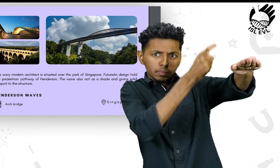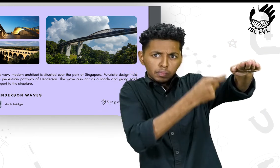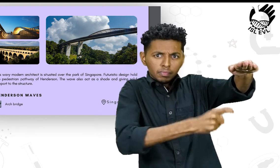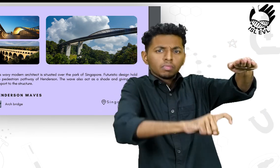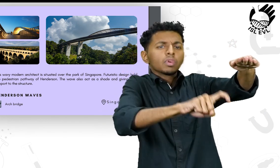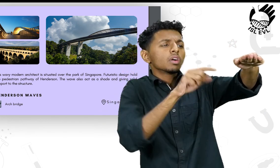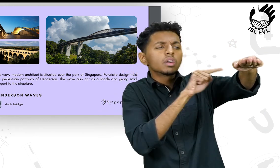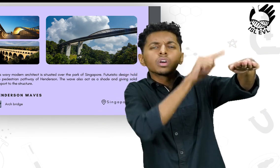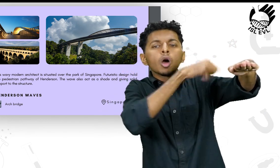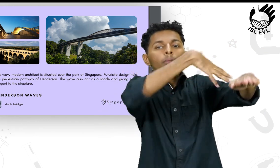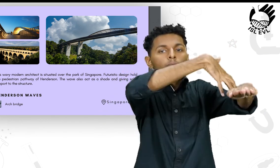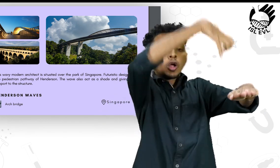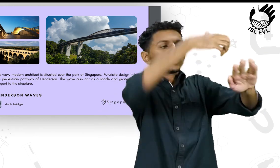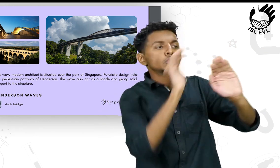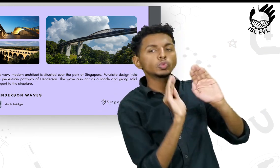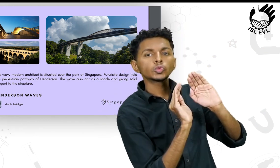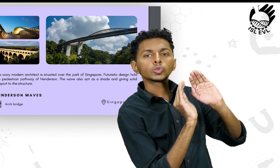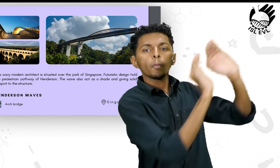structure.